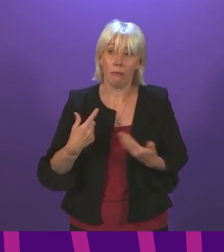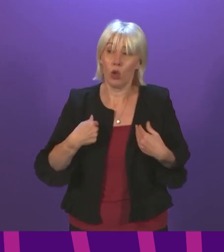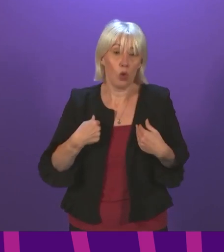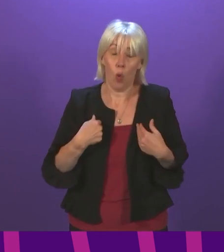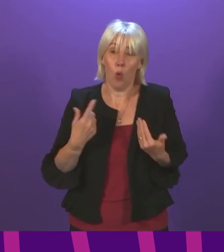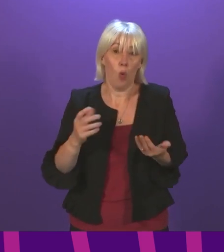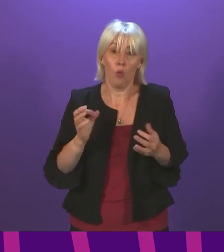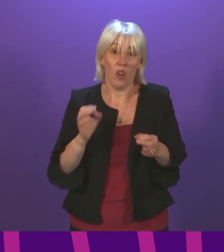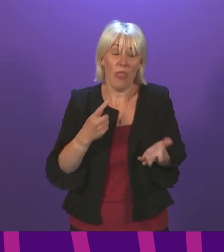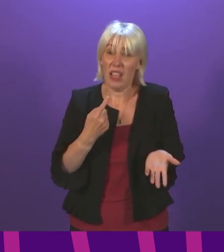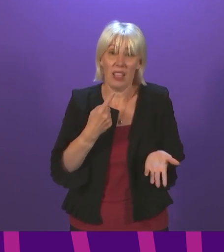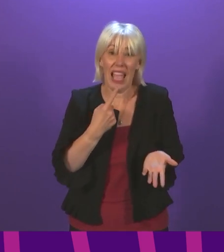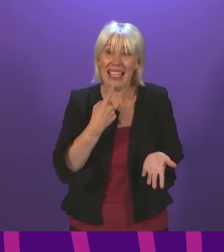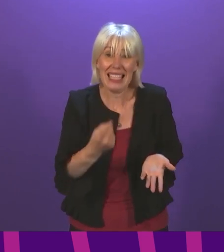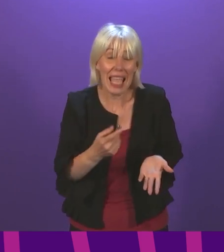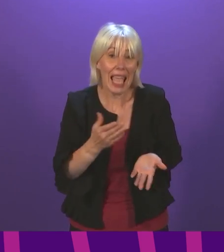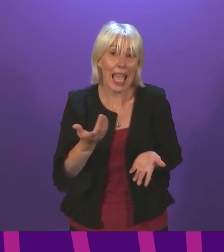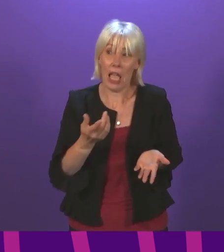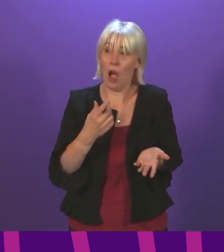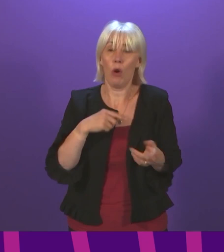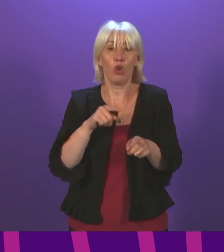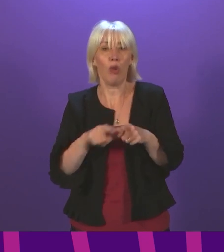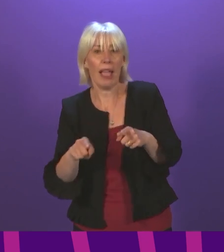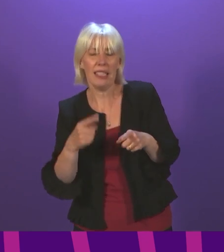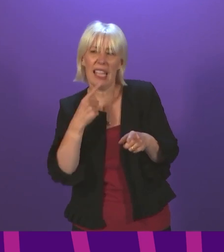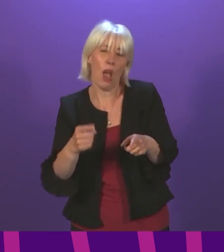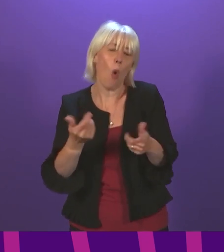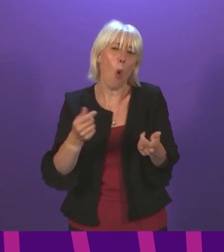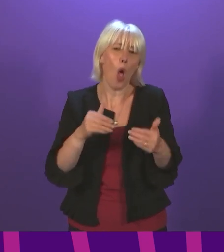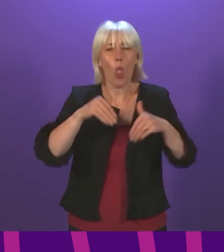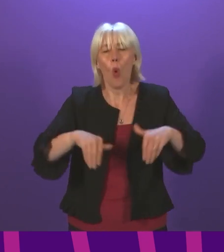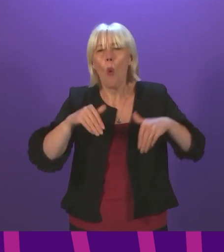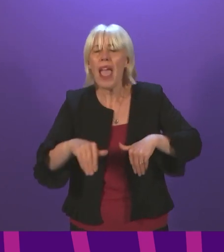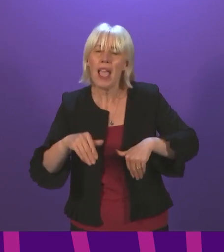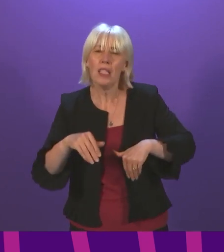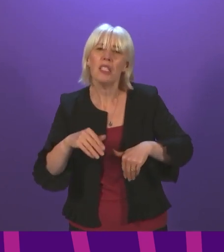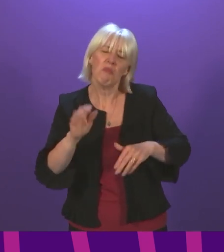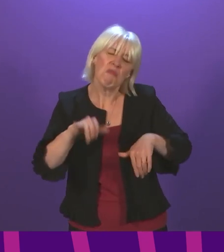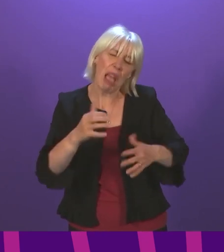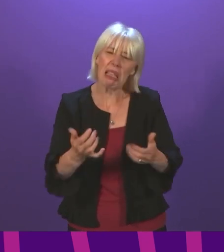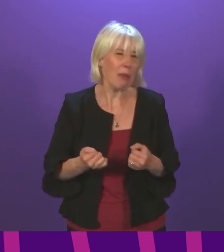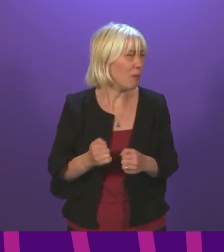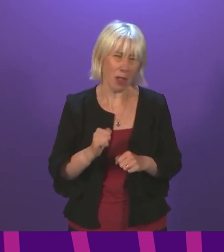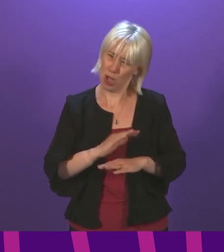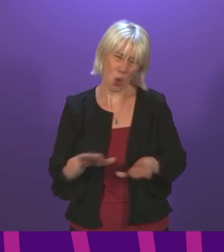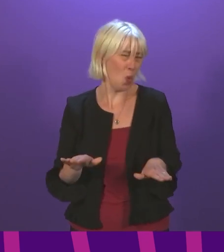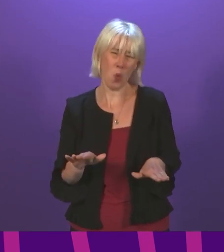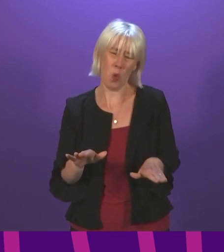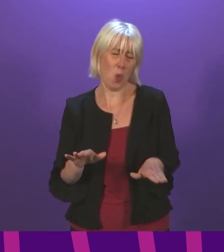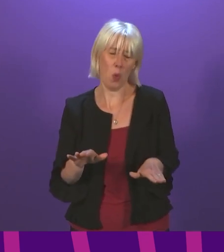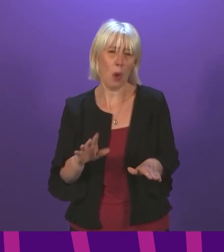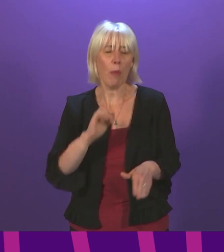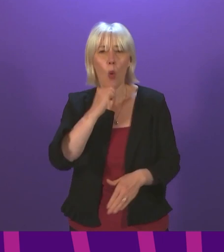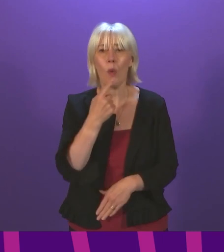am saying is intended to suggest in any way that the kind of waits we've heard about today are acceptable. But what I would also say,